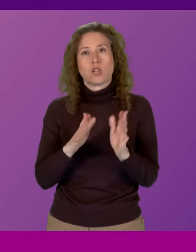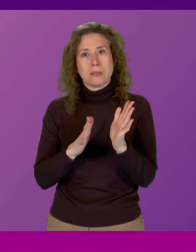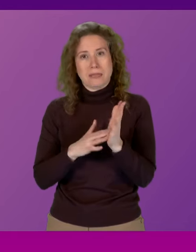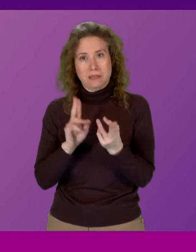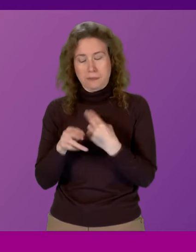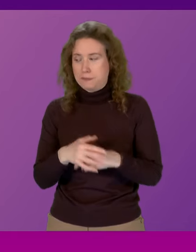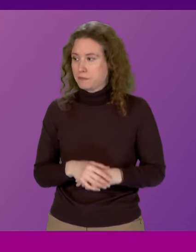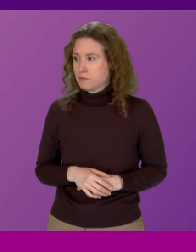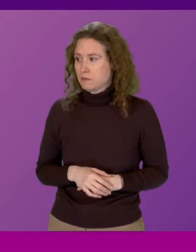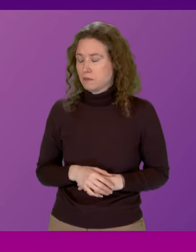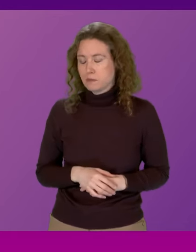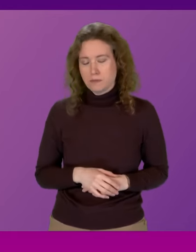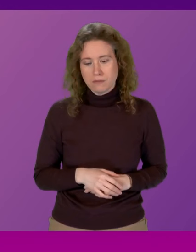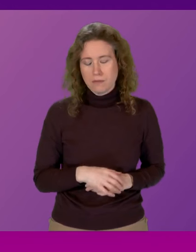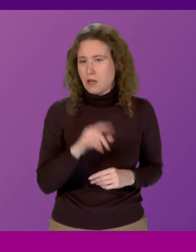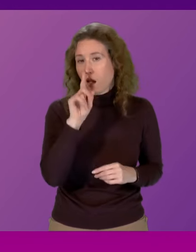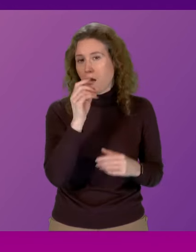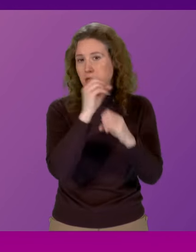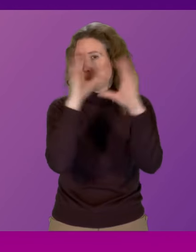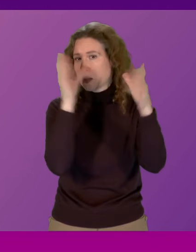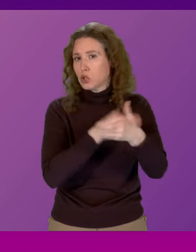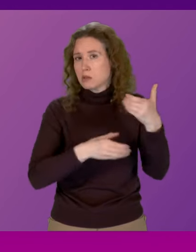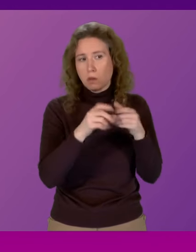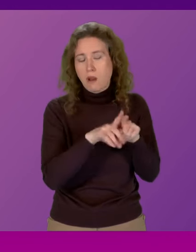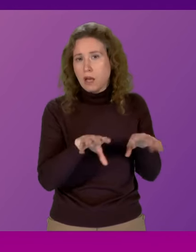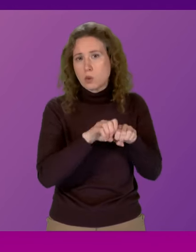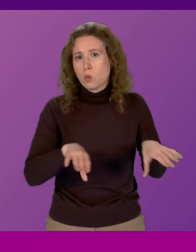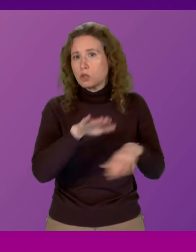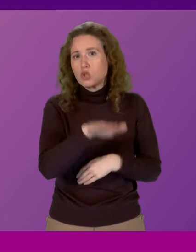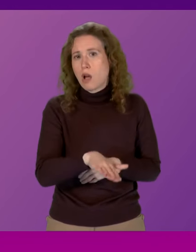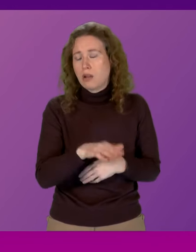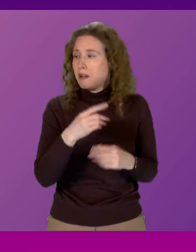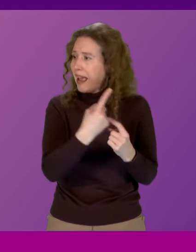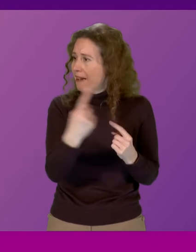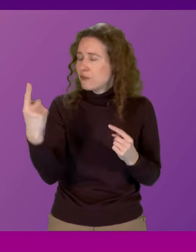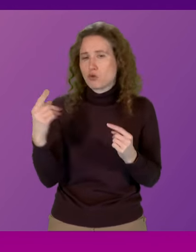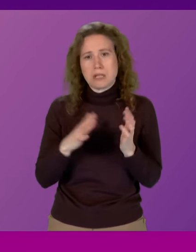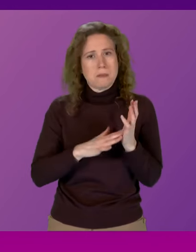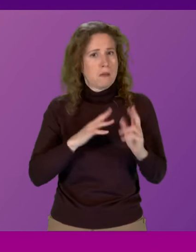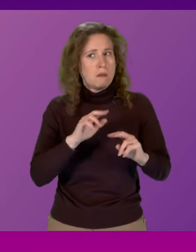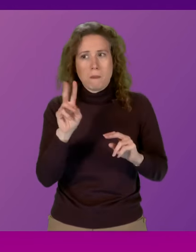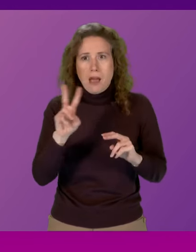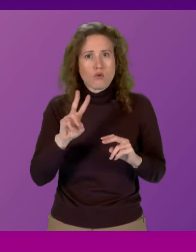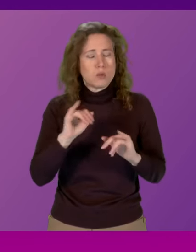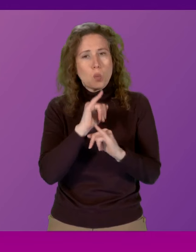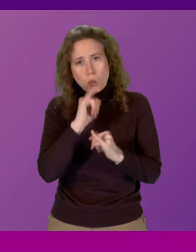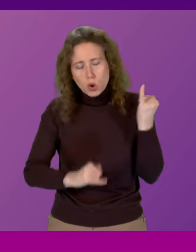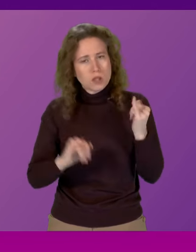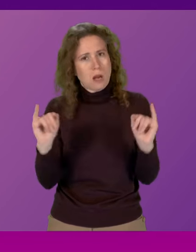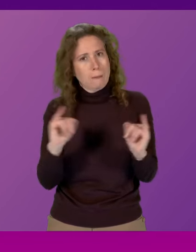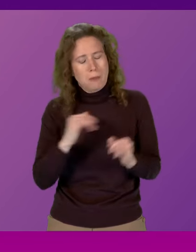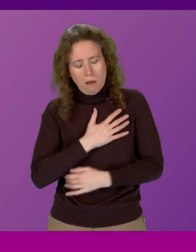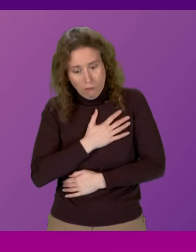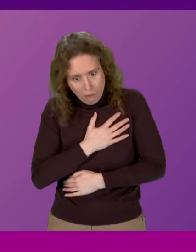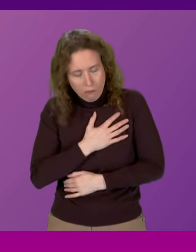I can't imagine the pain of losing a child. I think it is every parent's worst nightmare without a shadow of a doubt. I